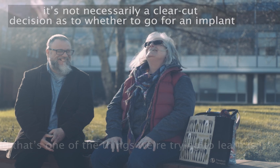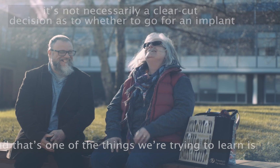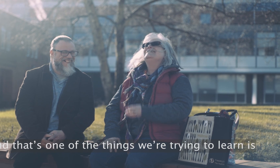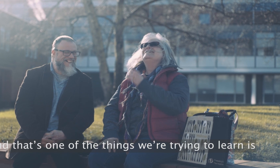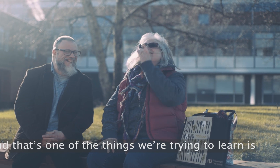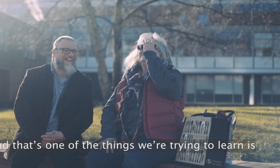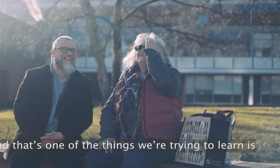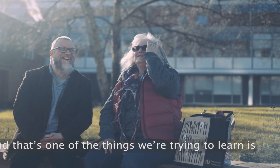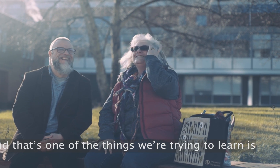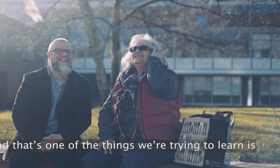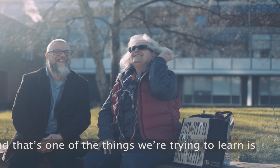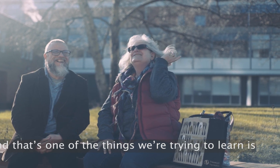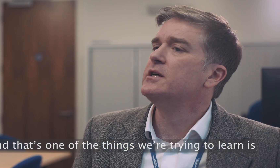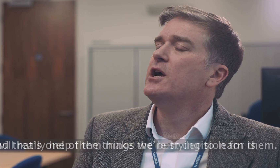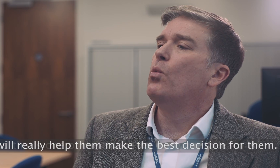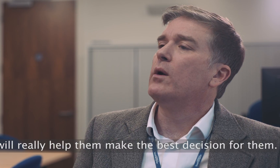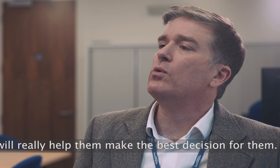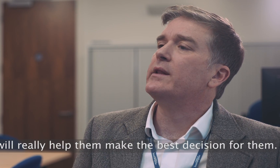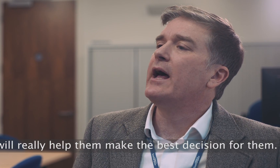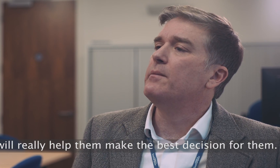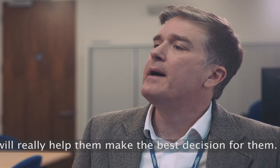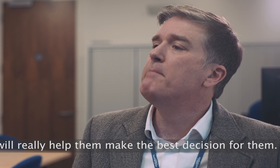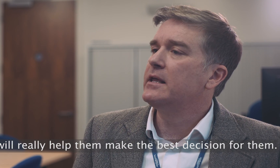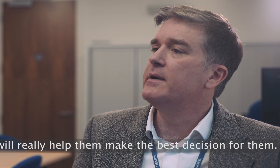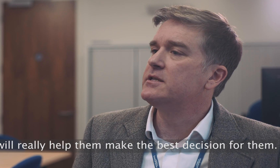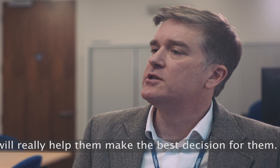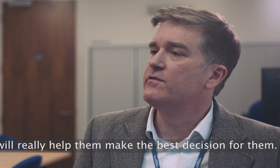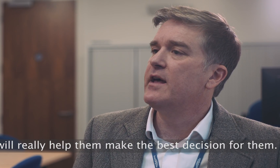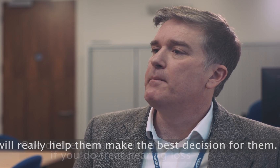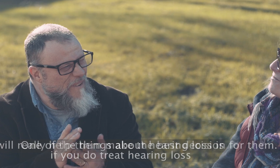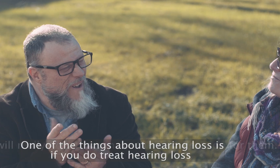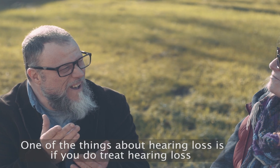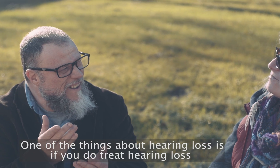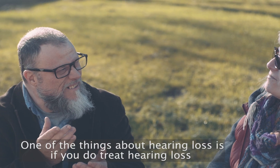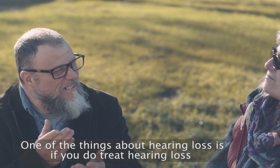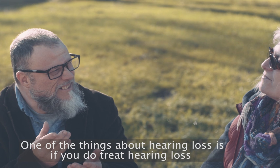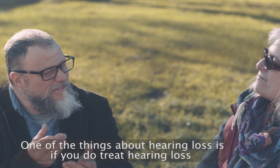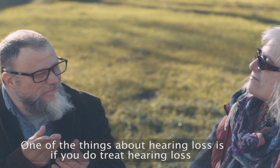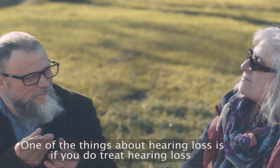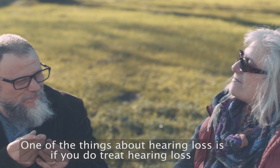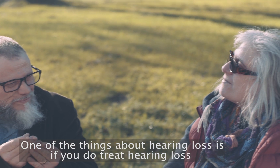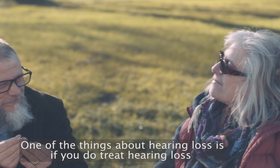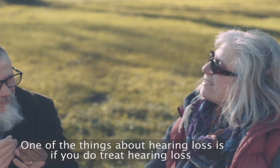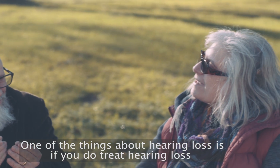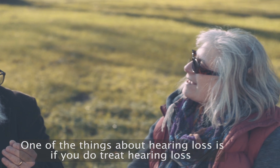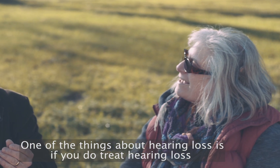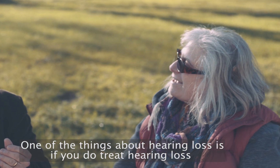and that's one of the things we're trying to learn is what will really help them make the best decision for them one of the things about hearing loss is if you do treat hearing loss